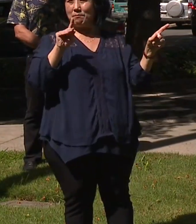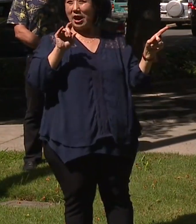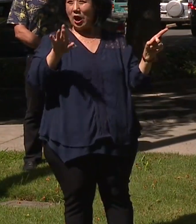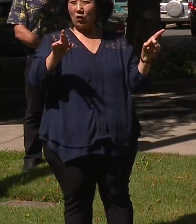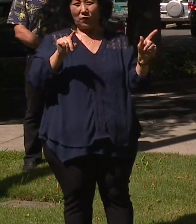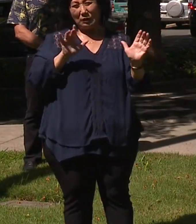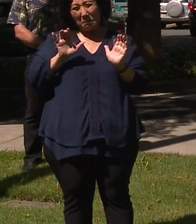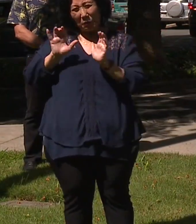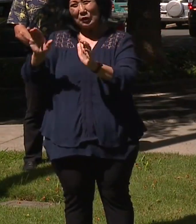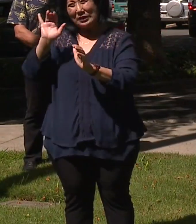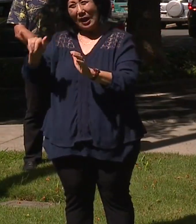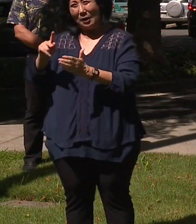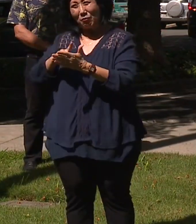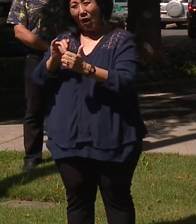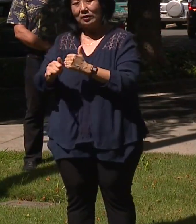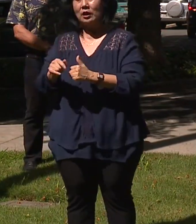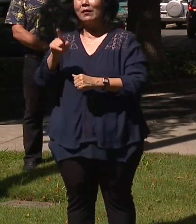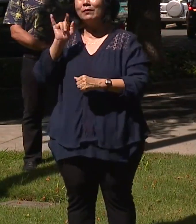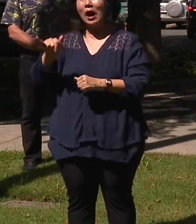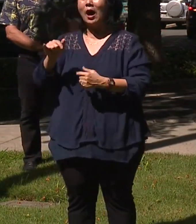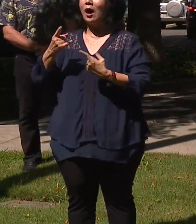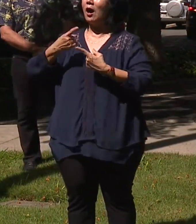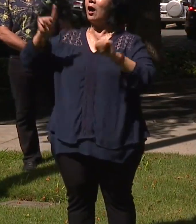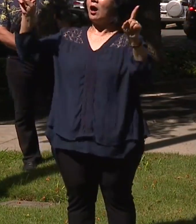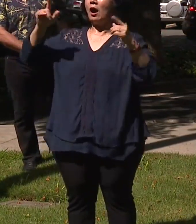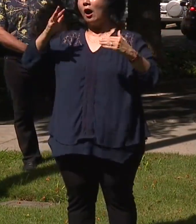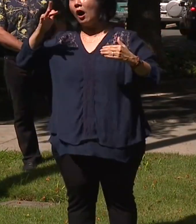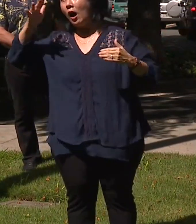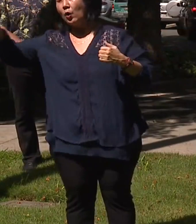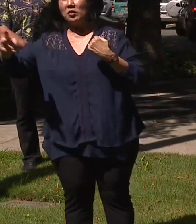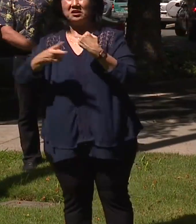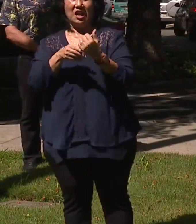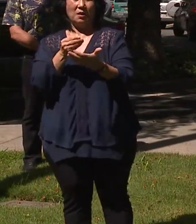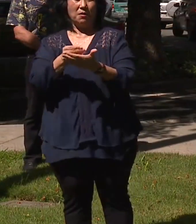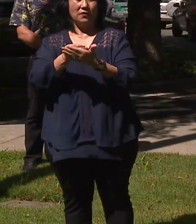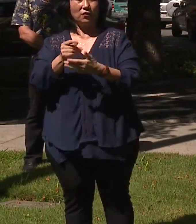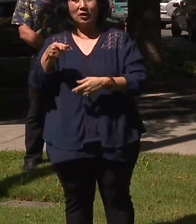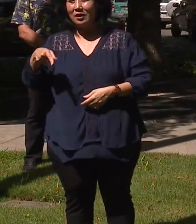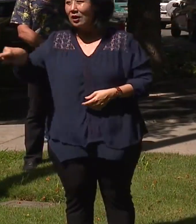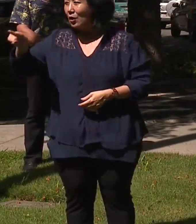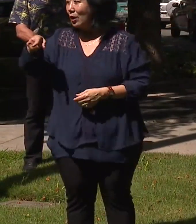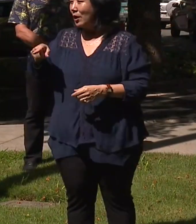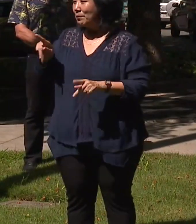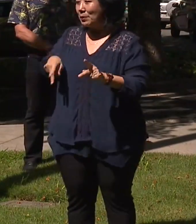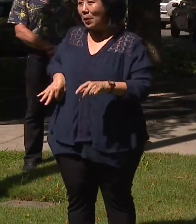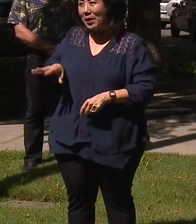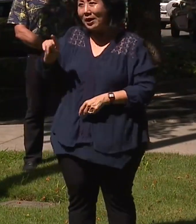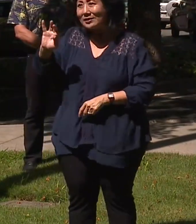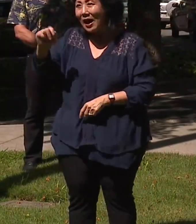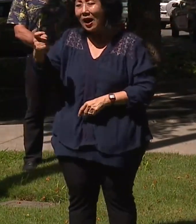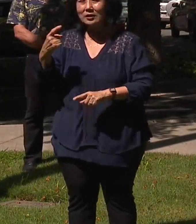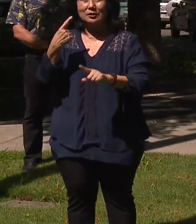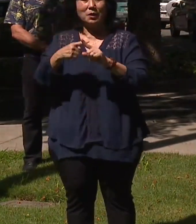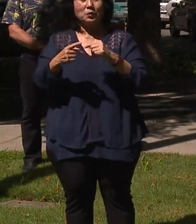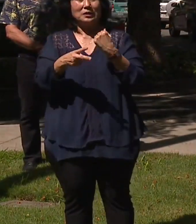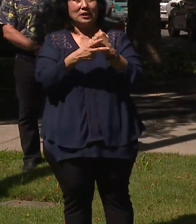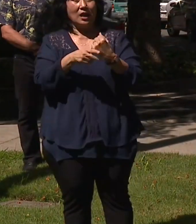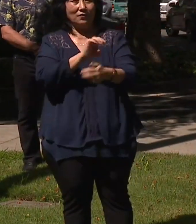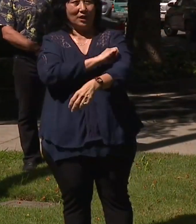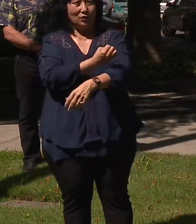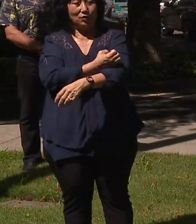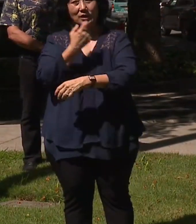it. And it's going to save a lot of money for the taxpayers as well as it's going to be energy efficient.